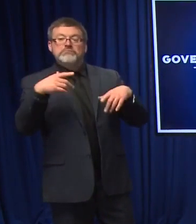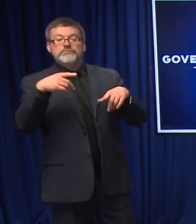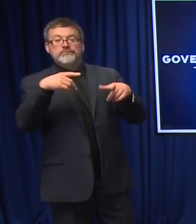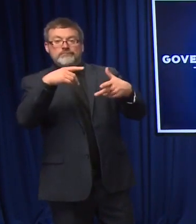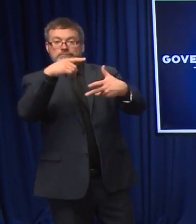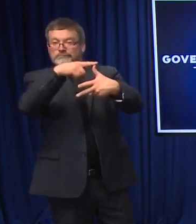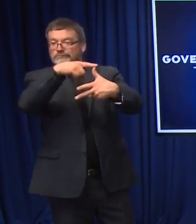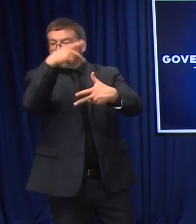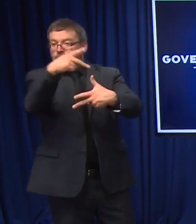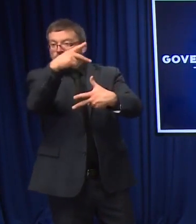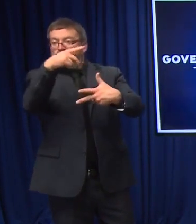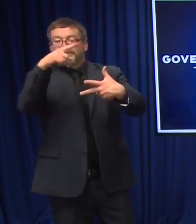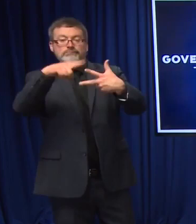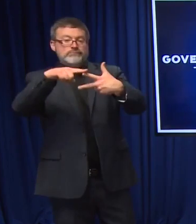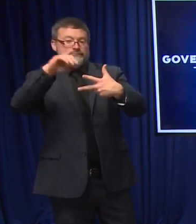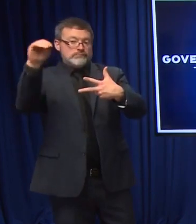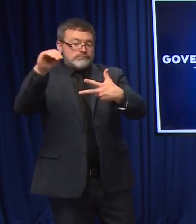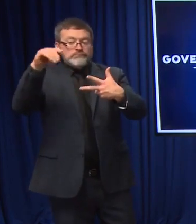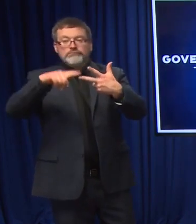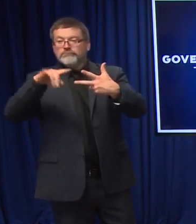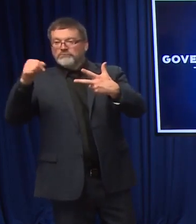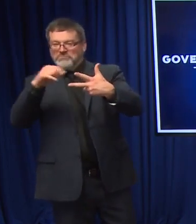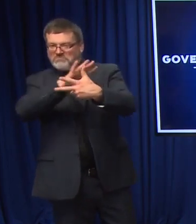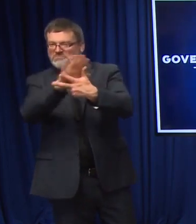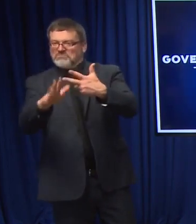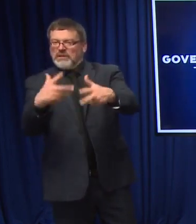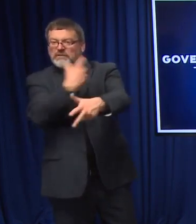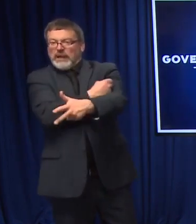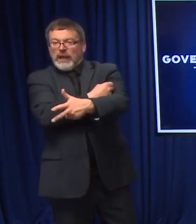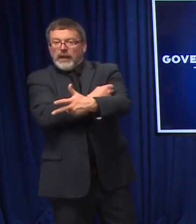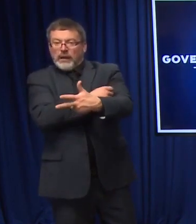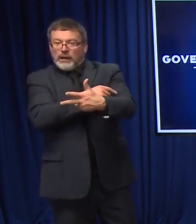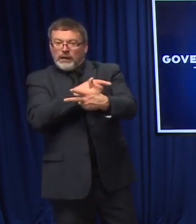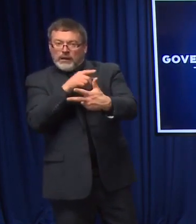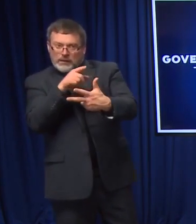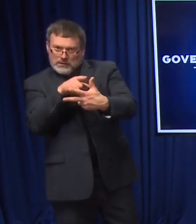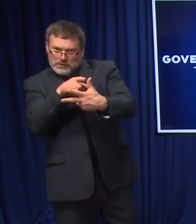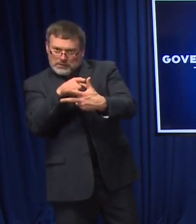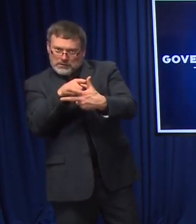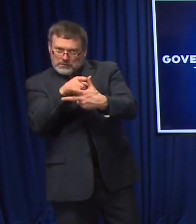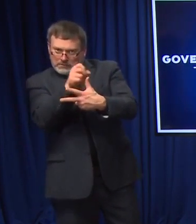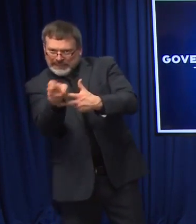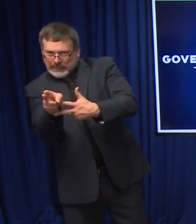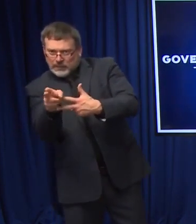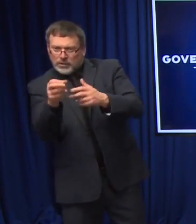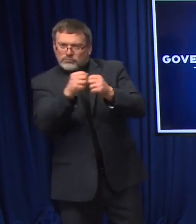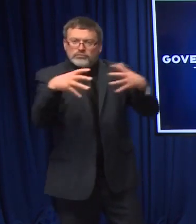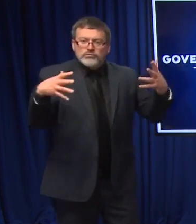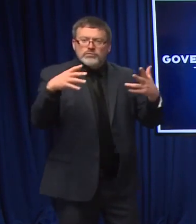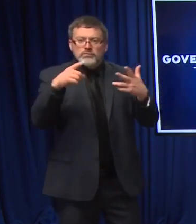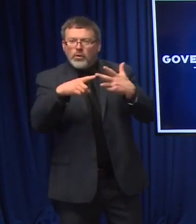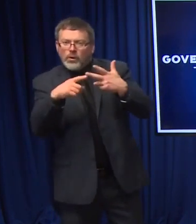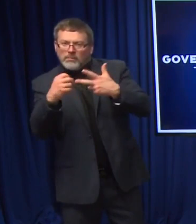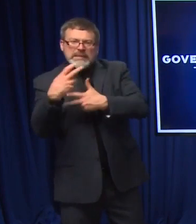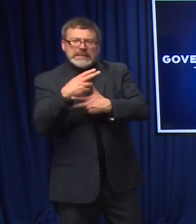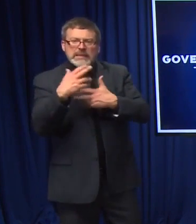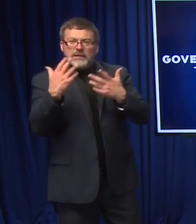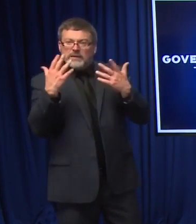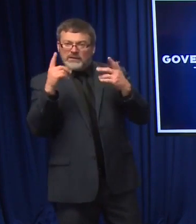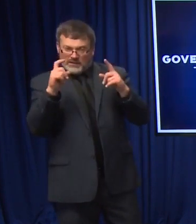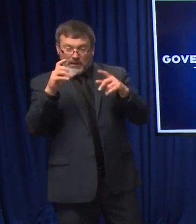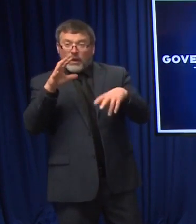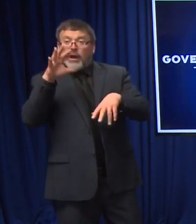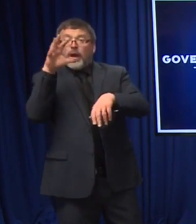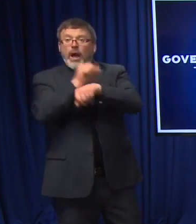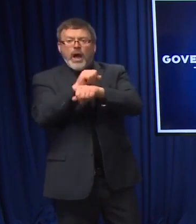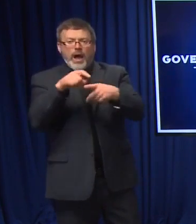had Moderna appointments that get canceled or pushed back. Moderna is in high demand. Yeah, Moderna is in very high demand. We're ordering it as fast as we can.